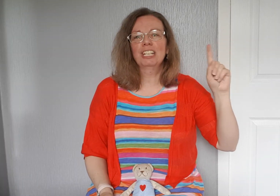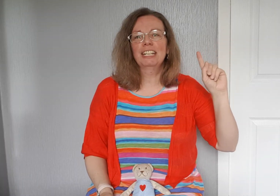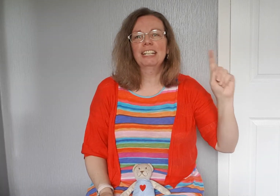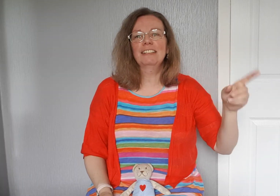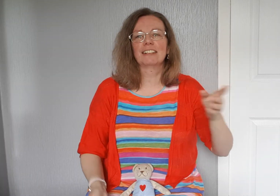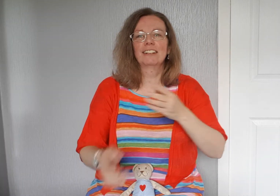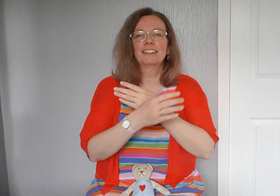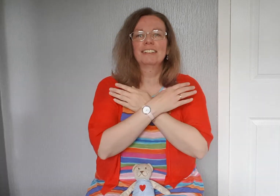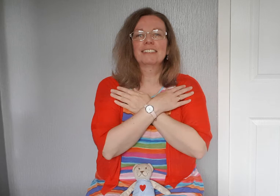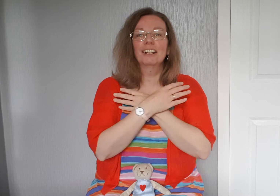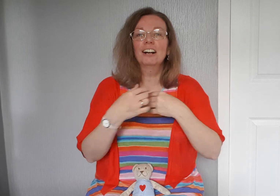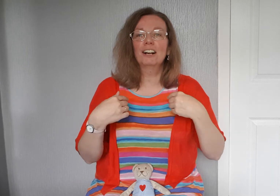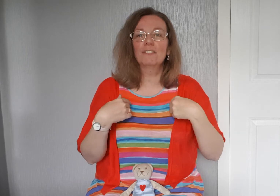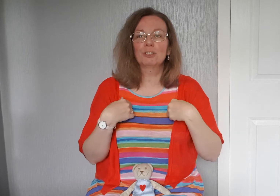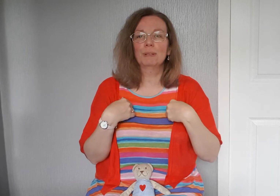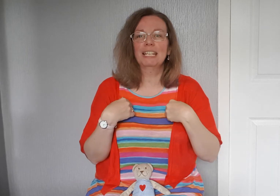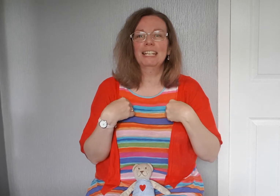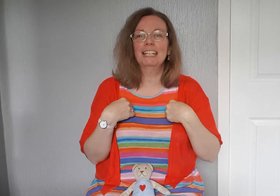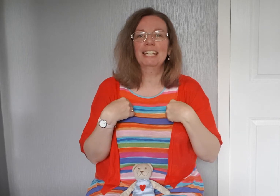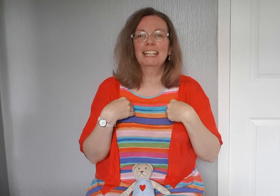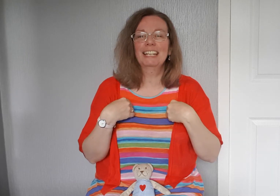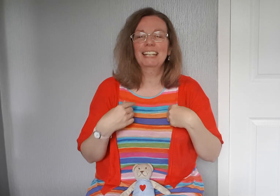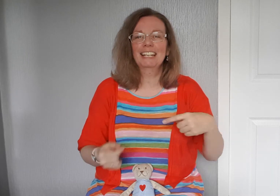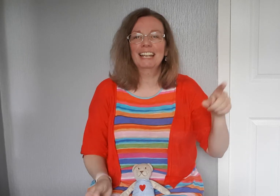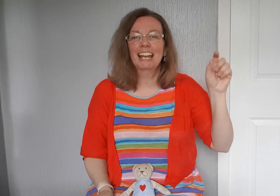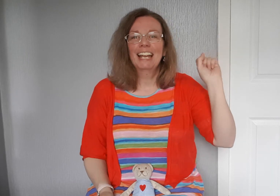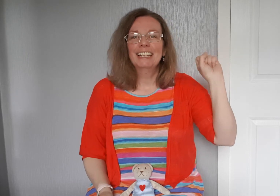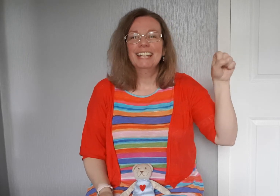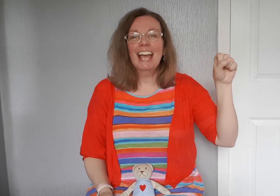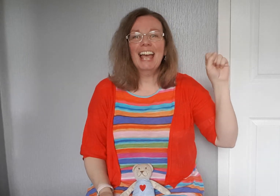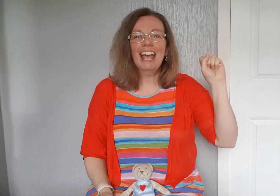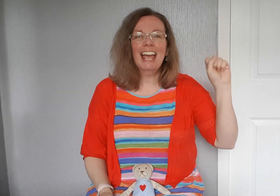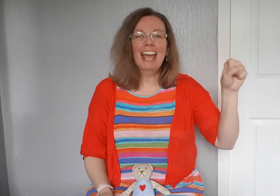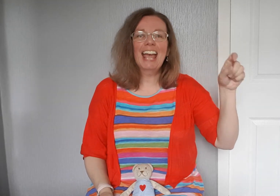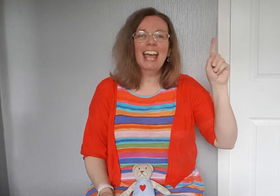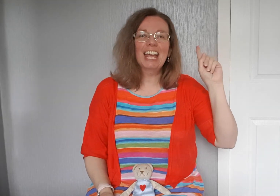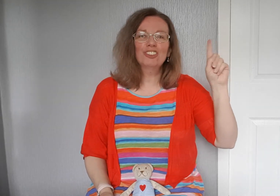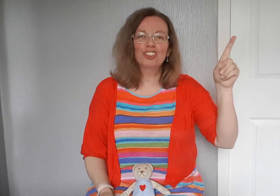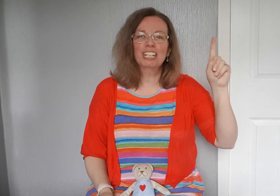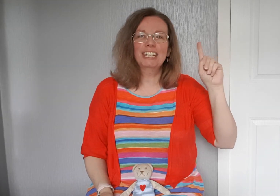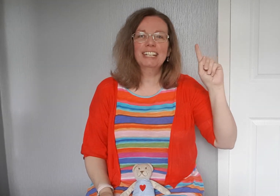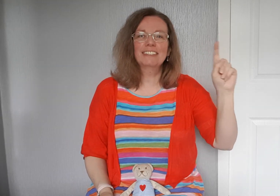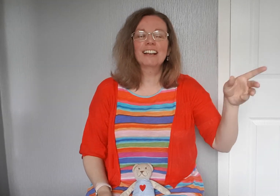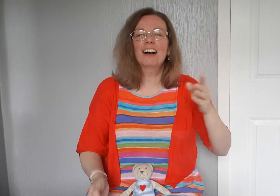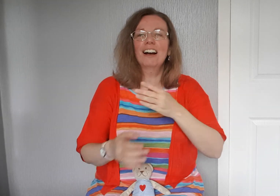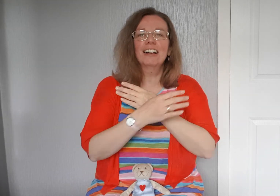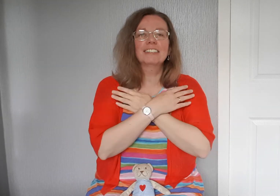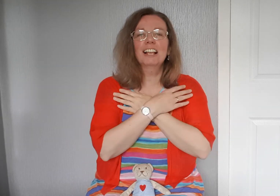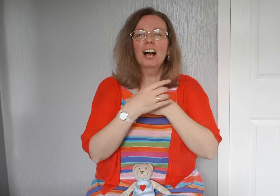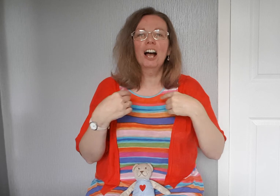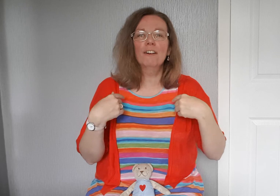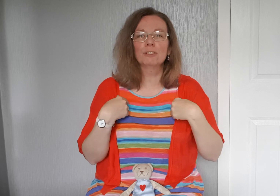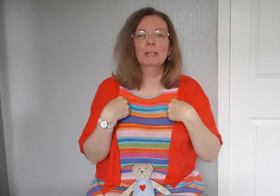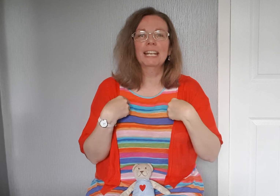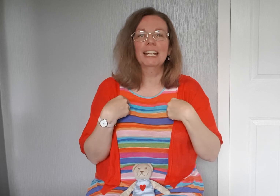Jesus loves me. Yes, Jesus loves me.